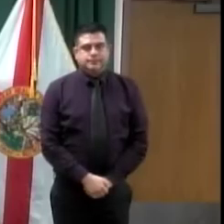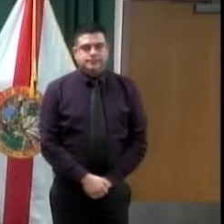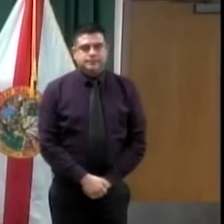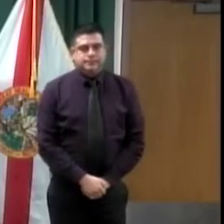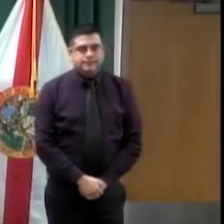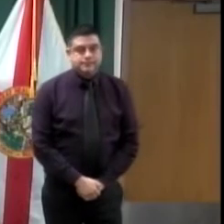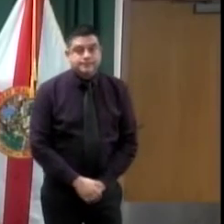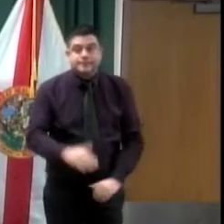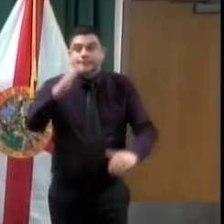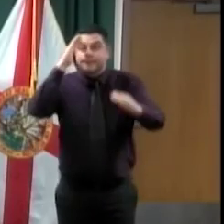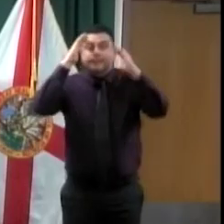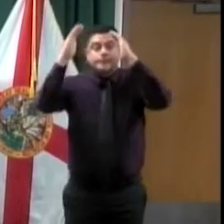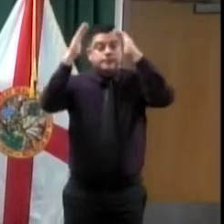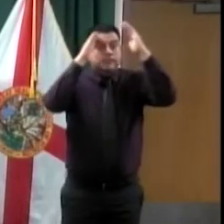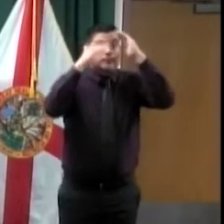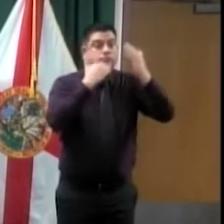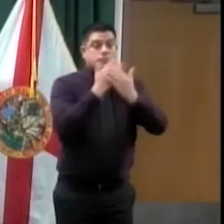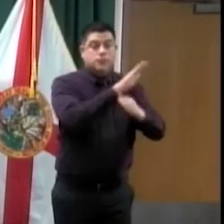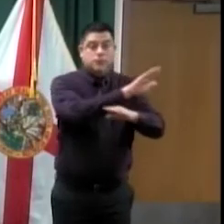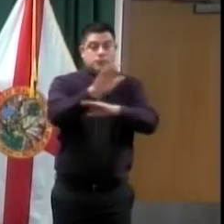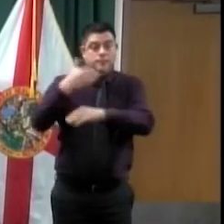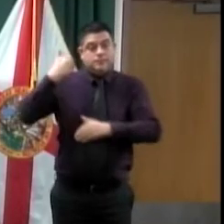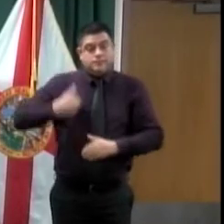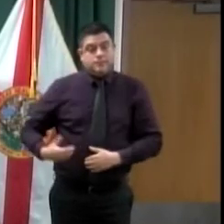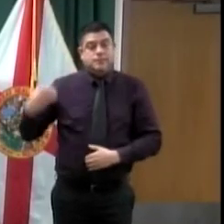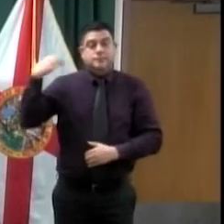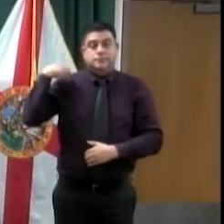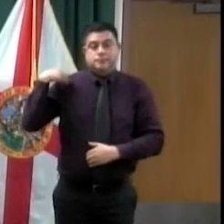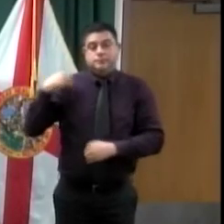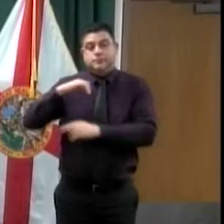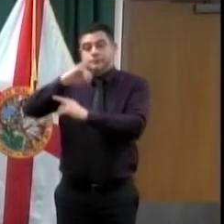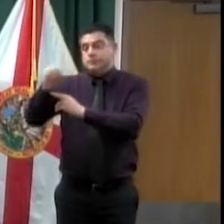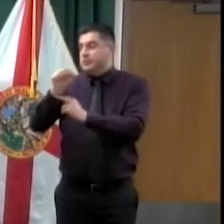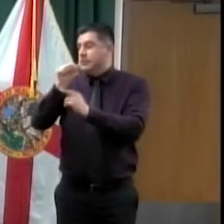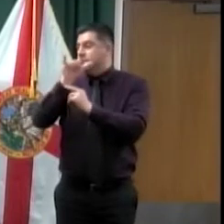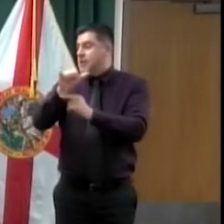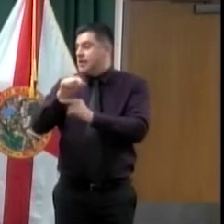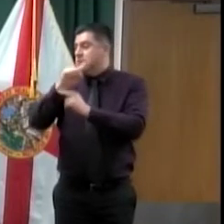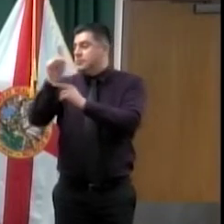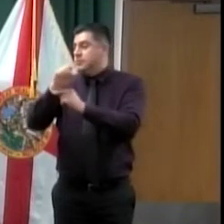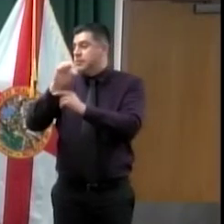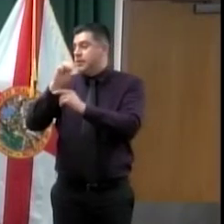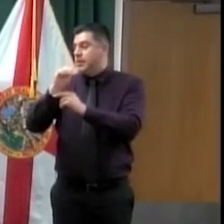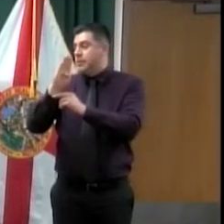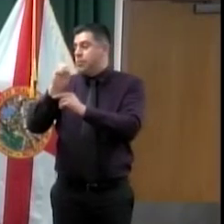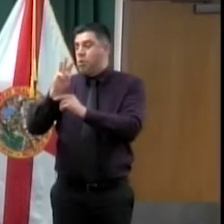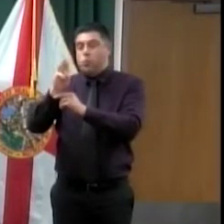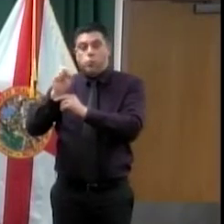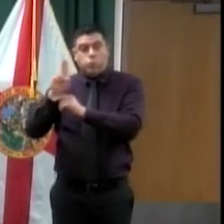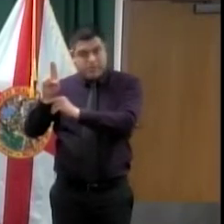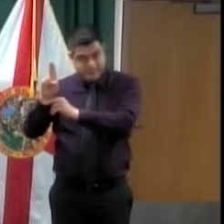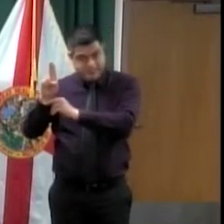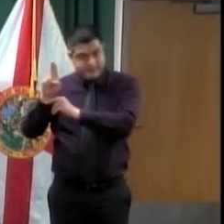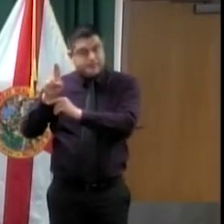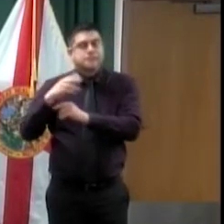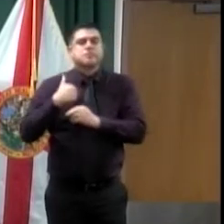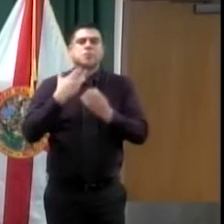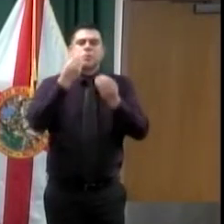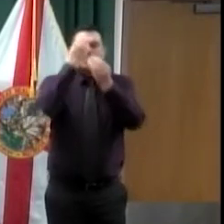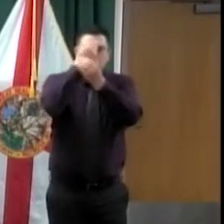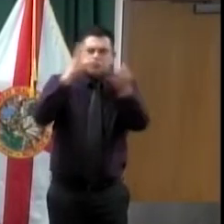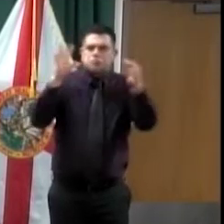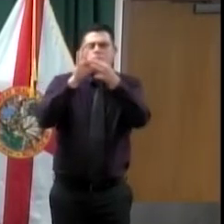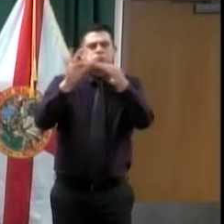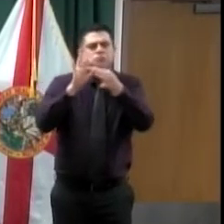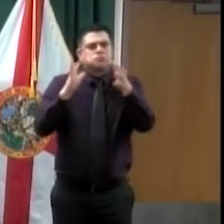Good afternoon. I'm Commission Chair Jay Zembauer here to talk about updates here in Seminole County. We welcome everybody